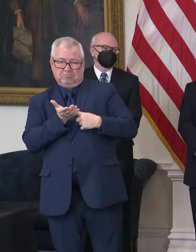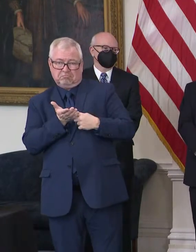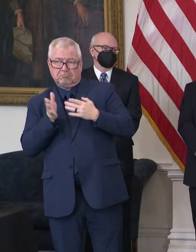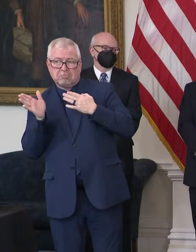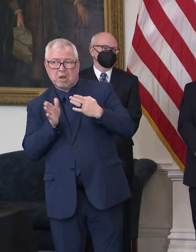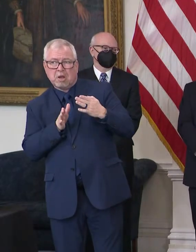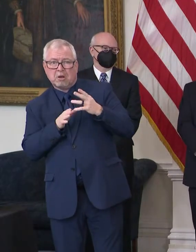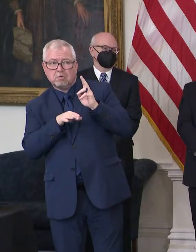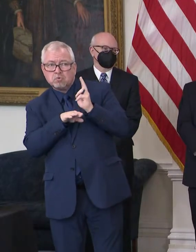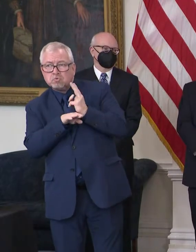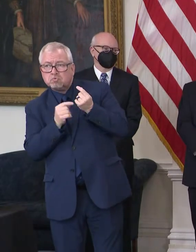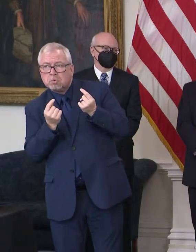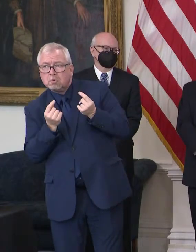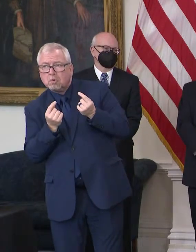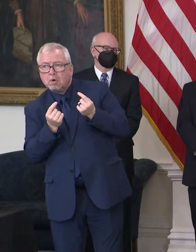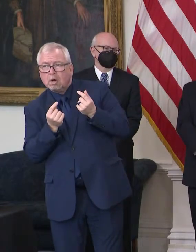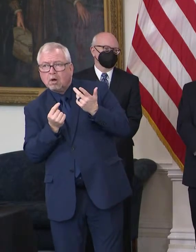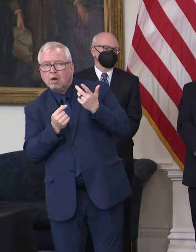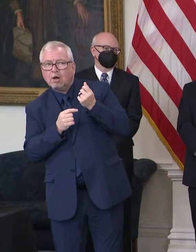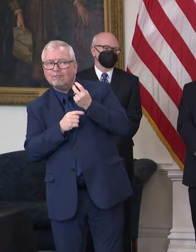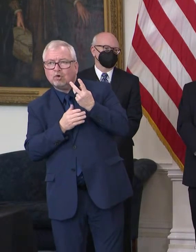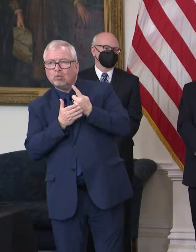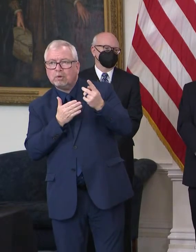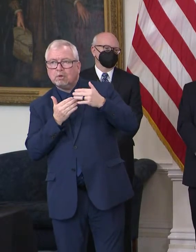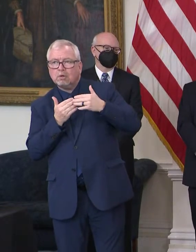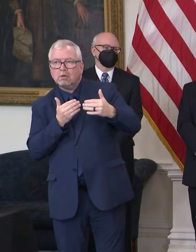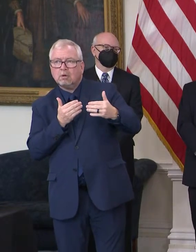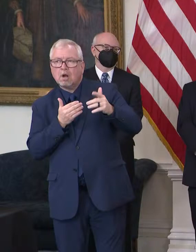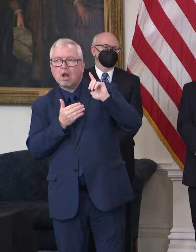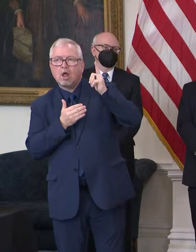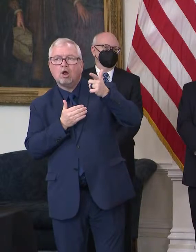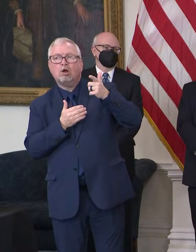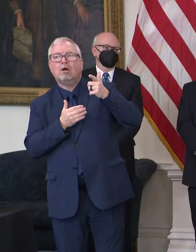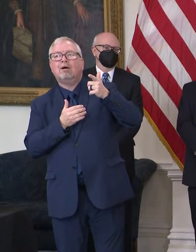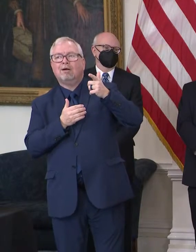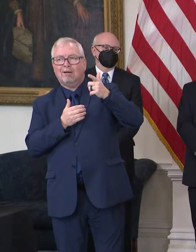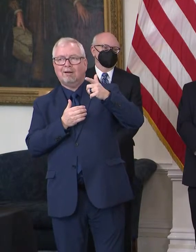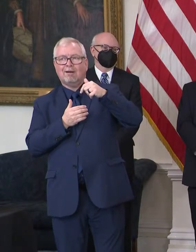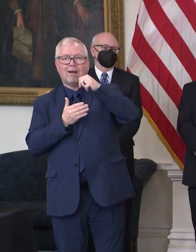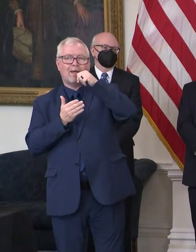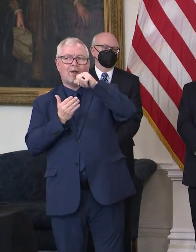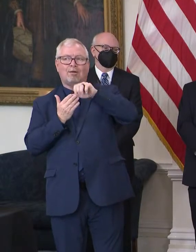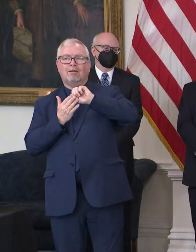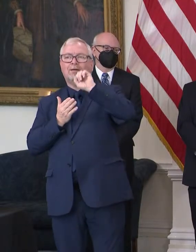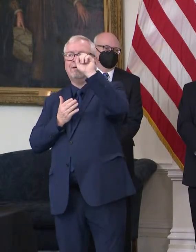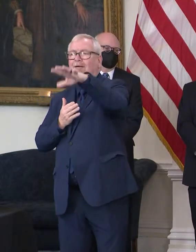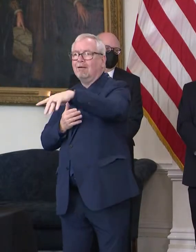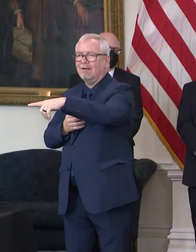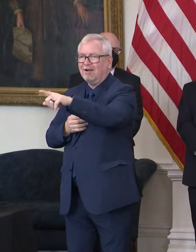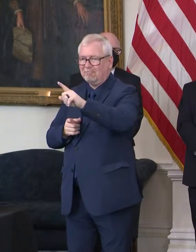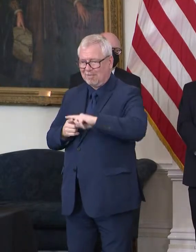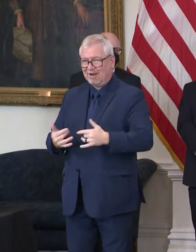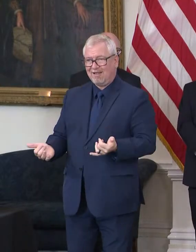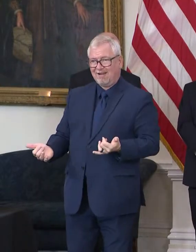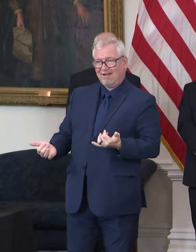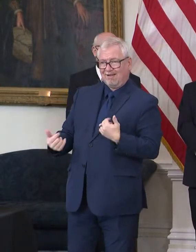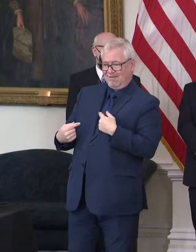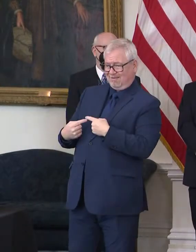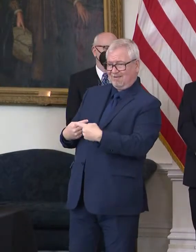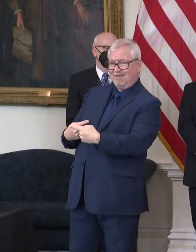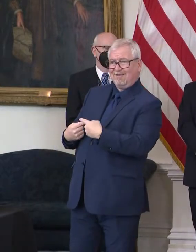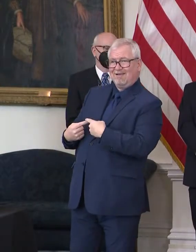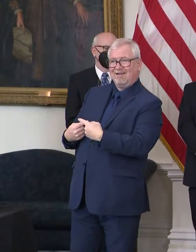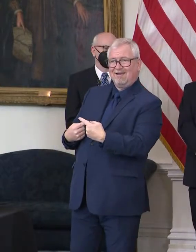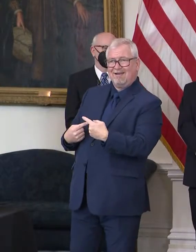get one in the mail, but that's not really helpful. So for people around the state who are looking for a test, we can't get one. What do you say? We do have tests fairly widely